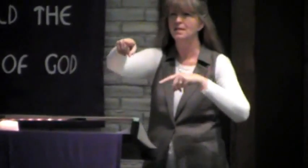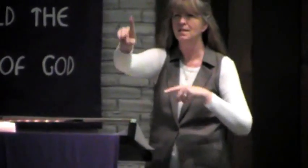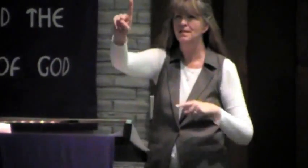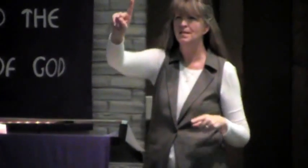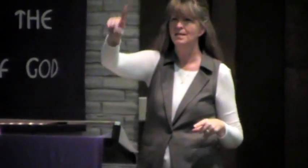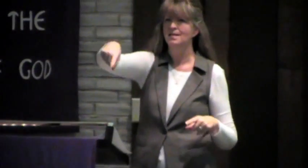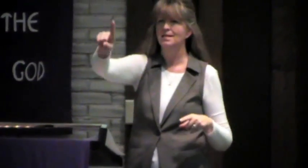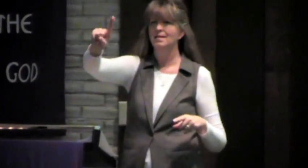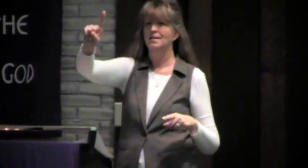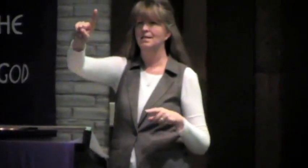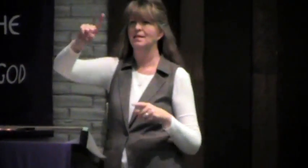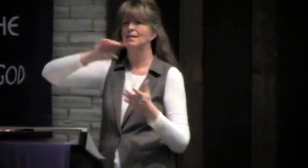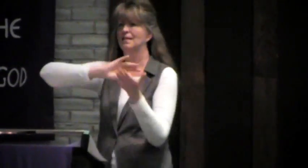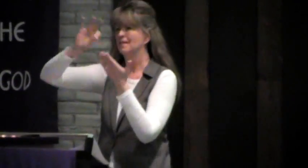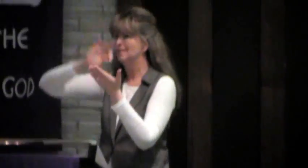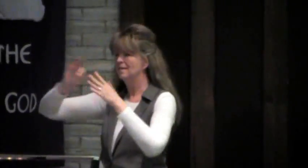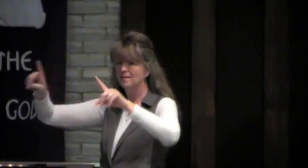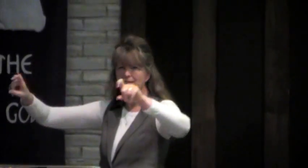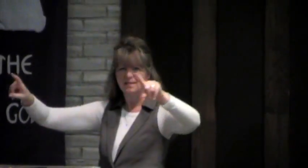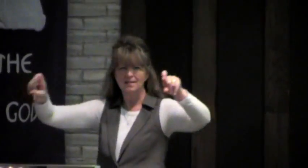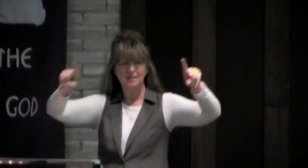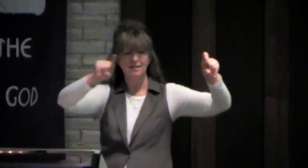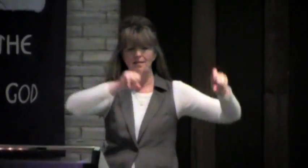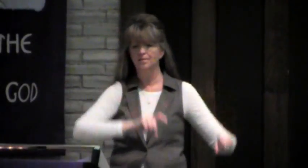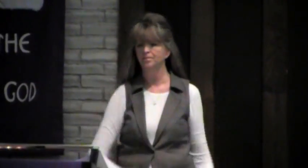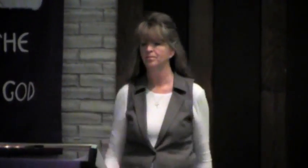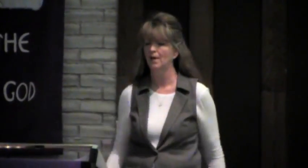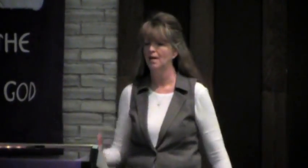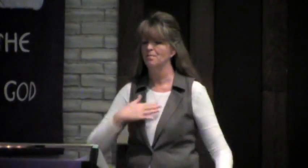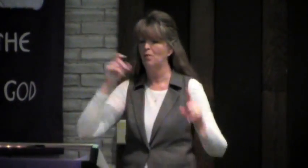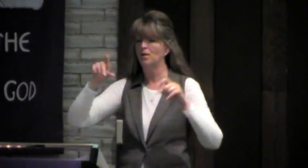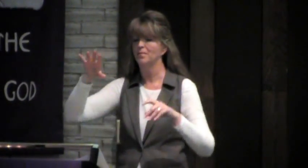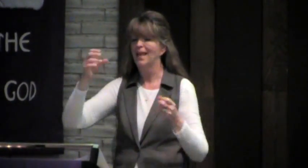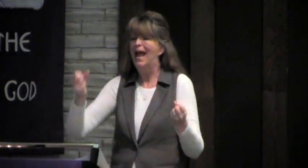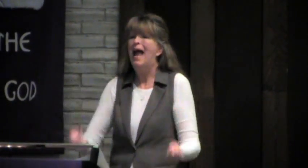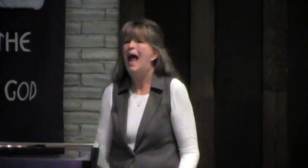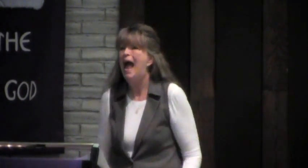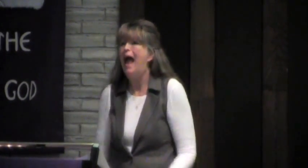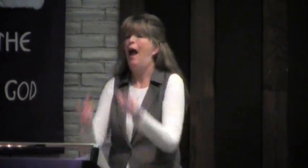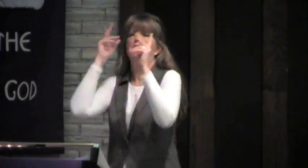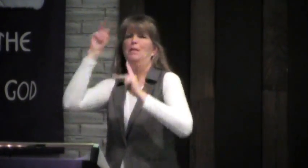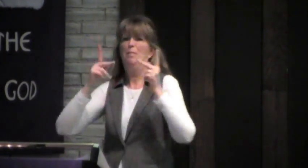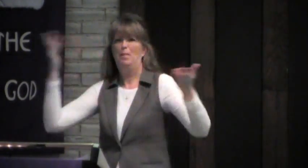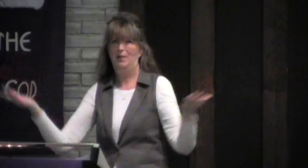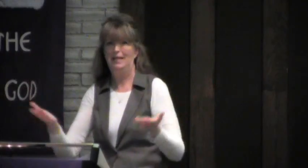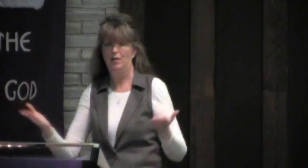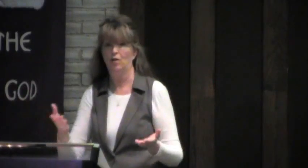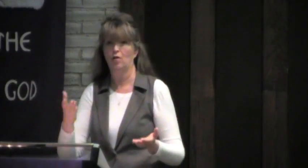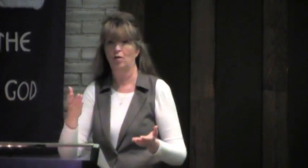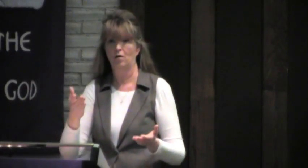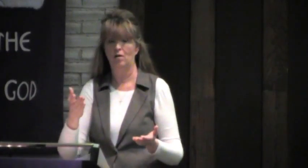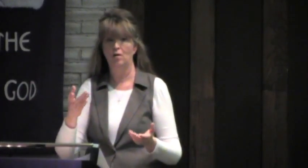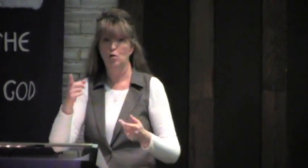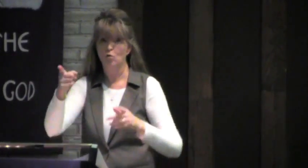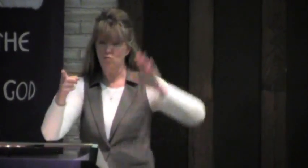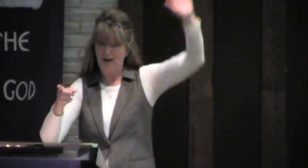I've got some questions for you, so I need to count. My question is, how many of you